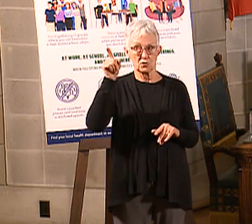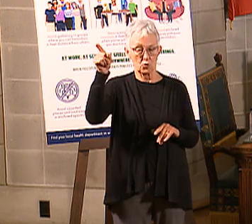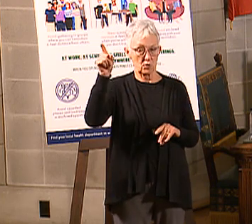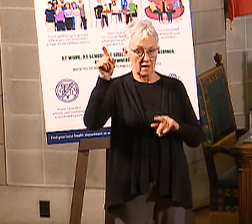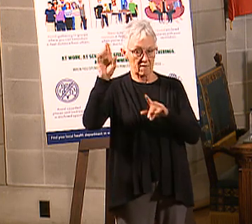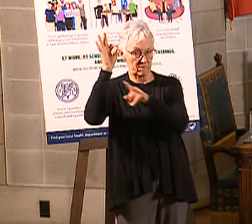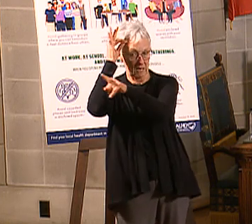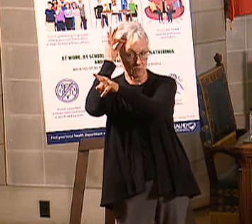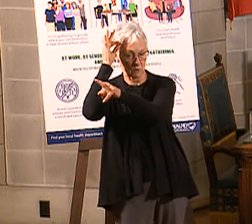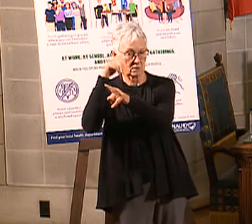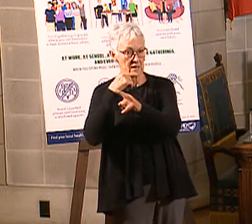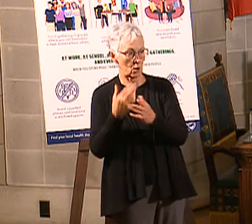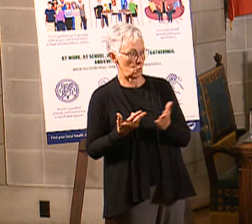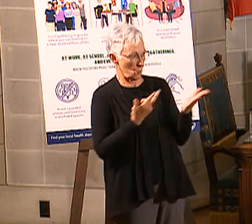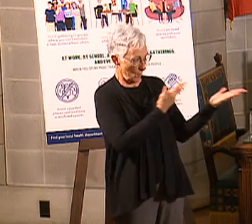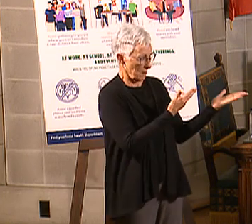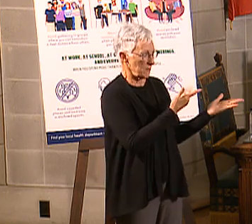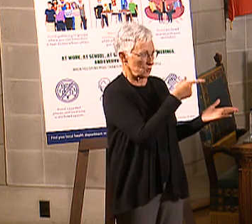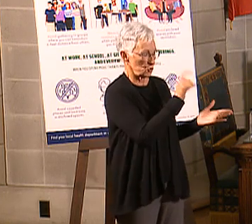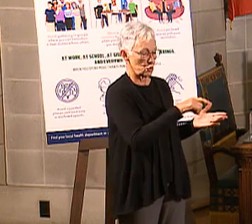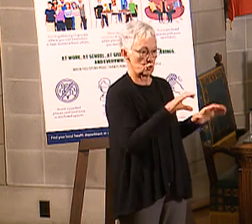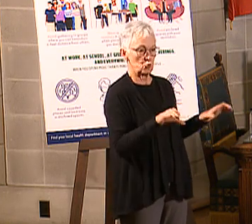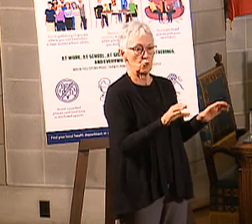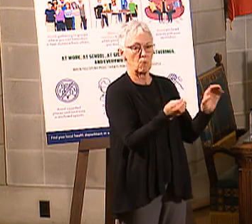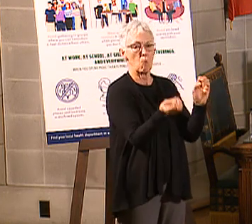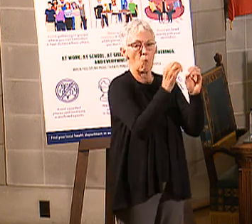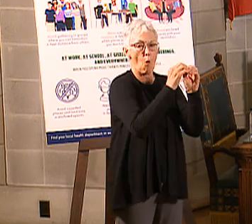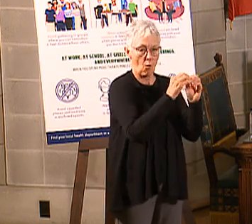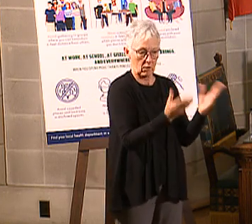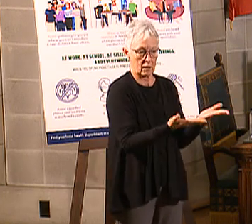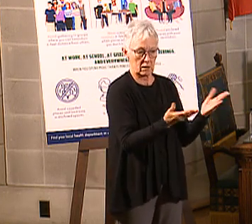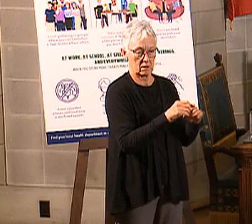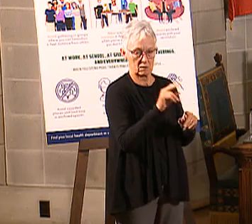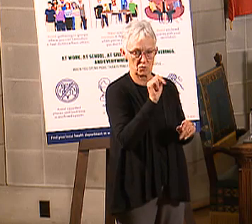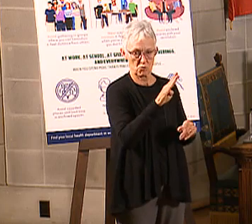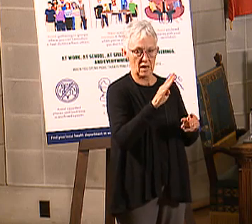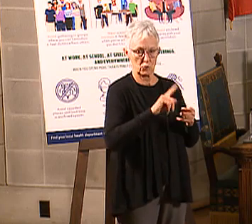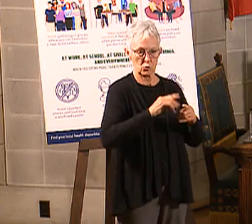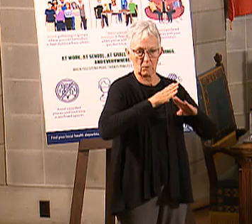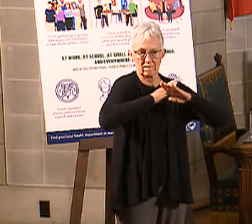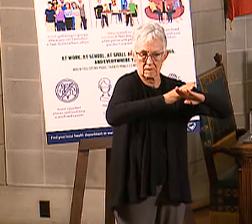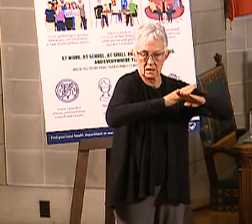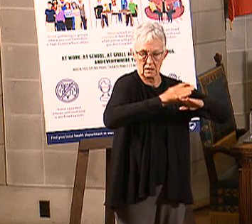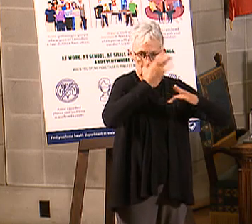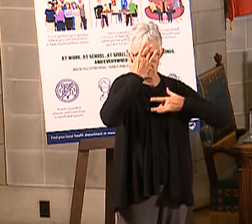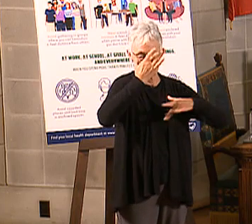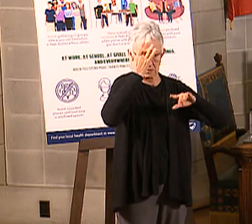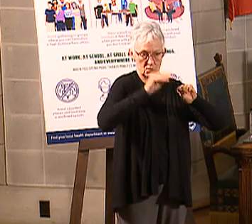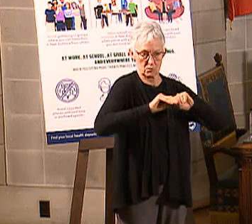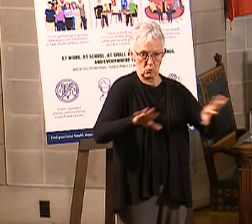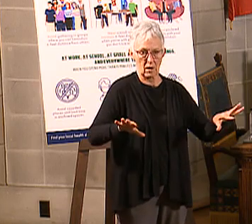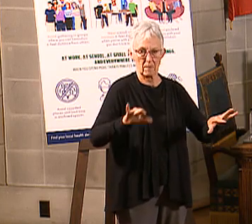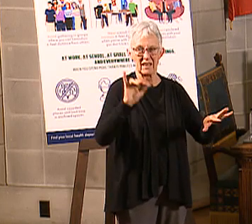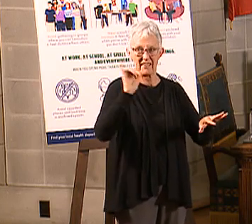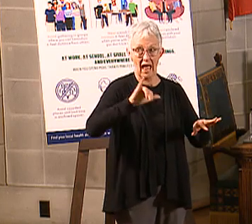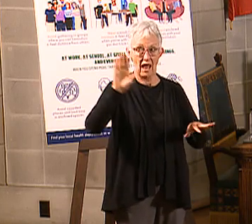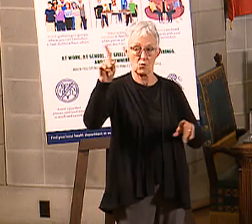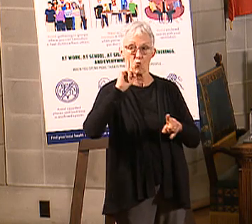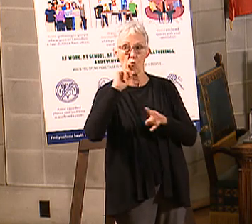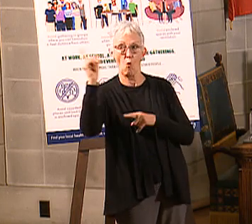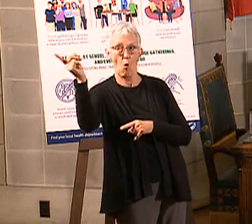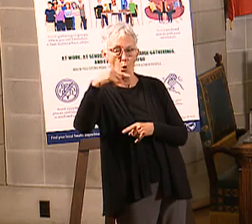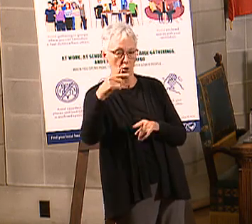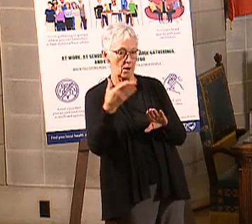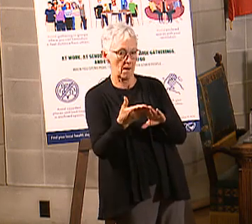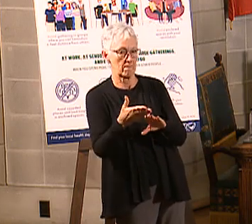do more to mitigate was done, was made before you had actually put in these new directed health So, the question was,